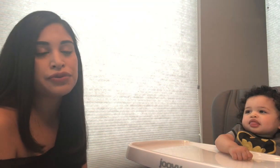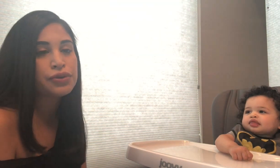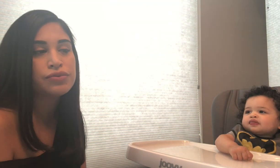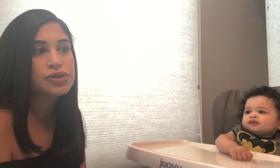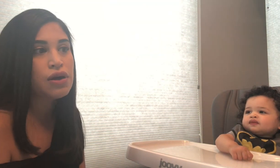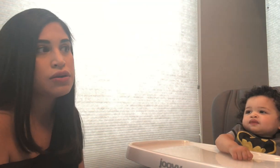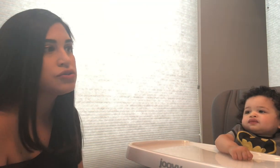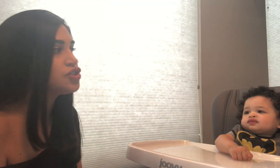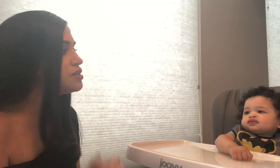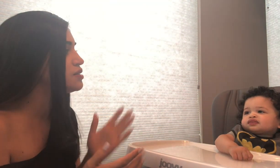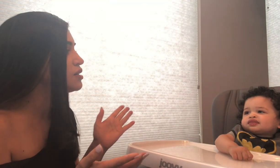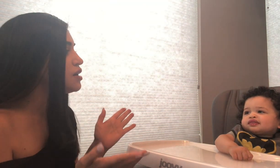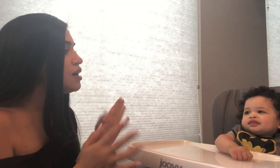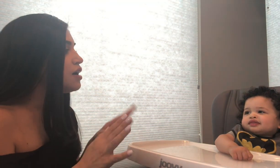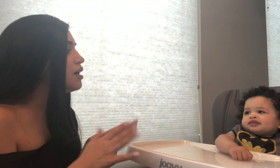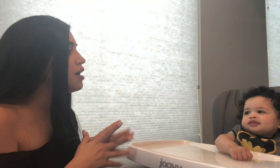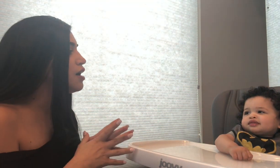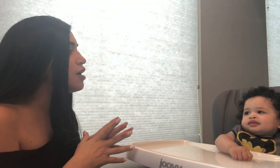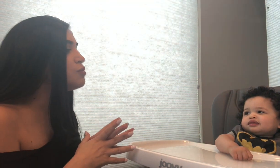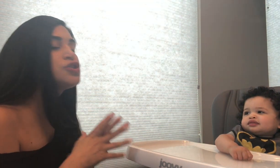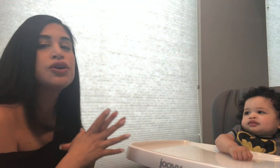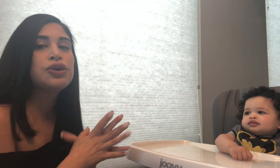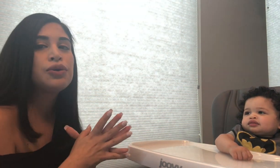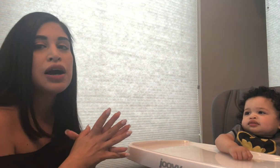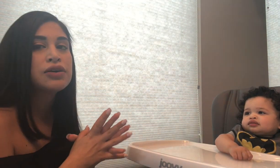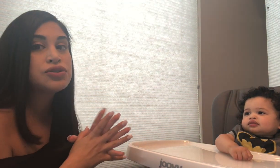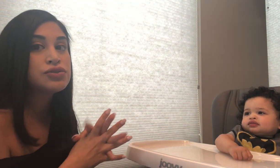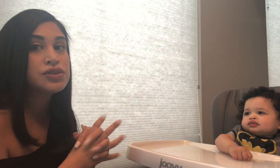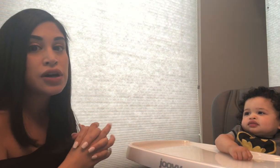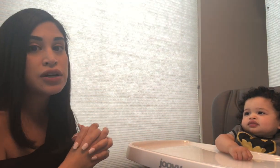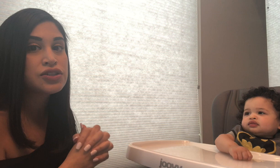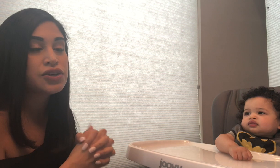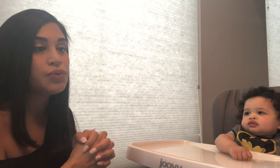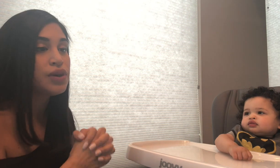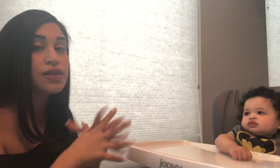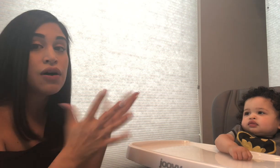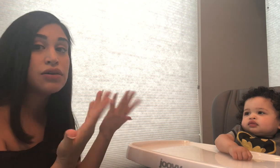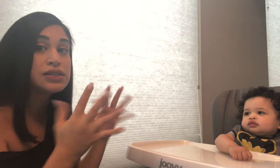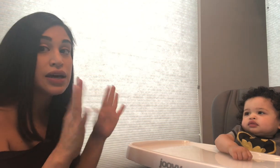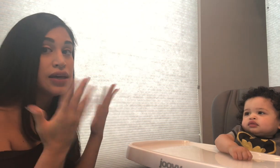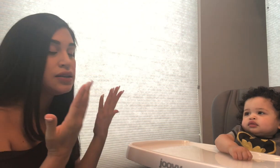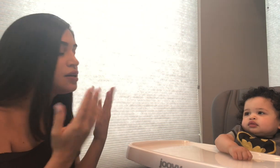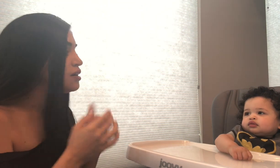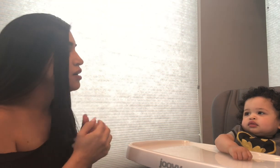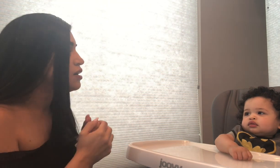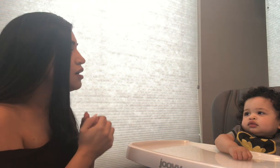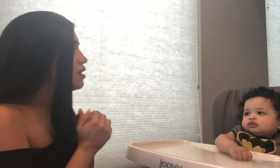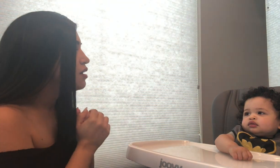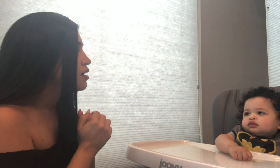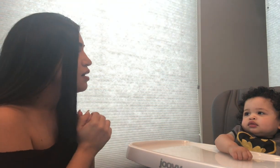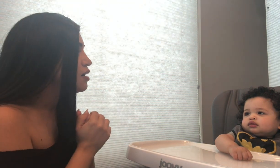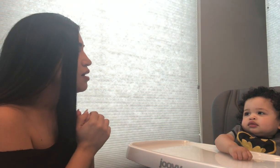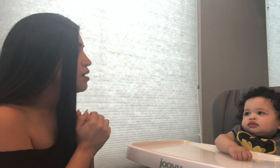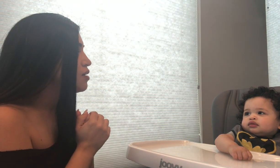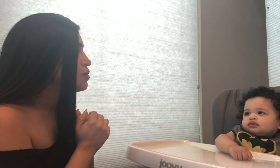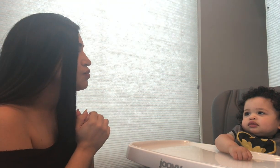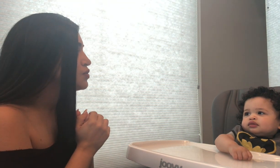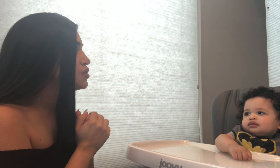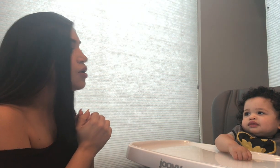food. So I'll just, um, show you how to start with all done. Um, so